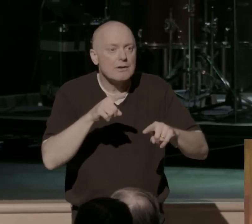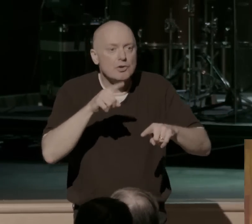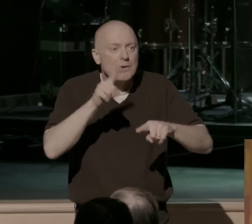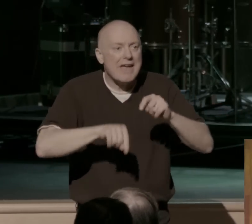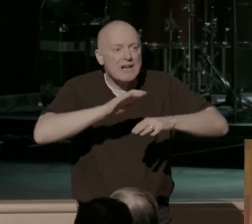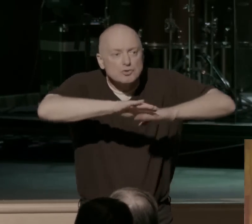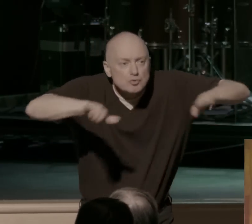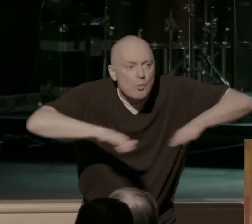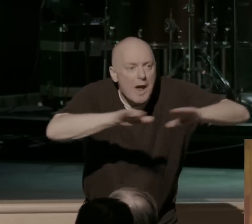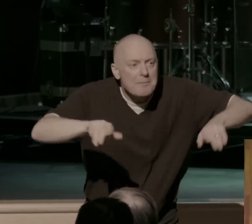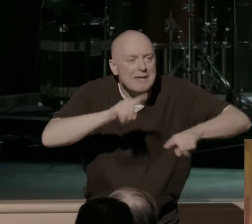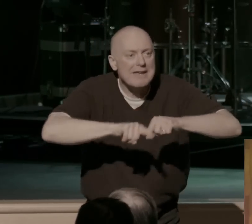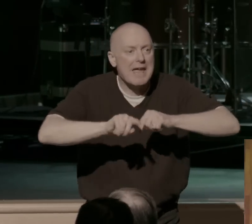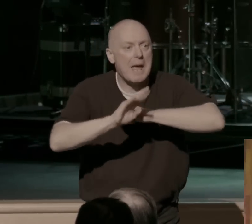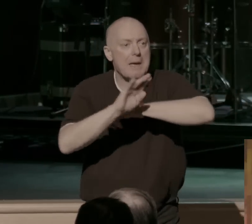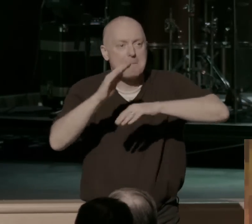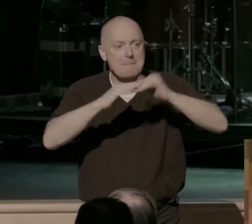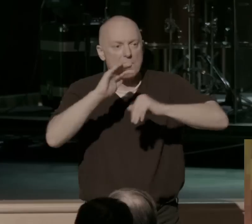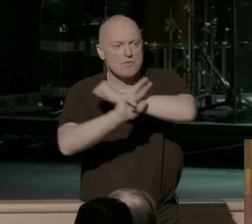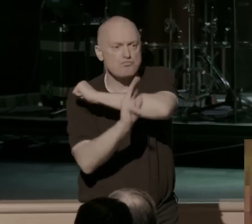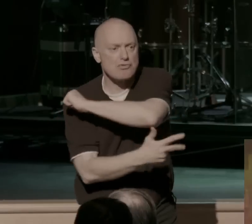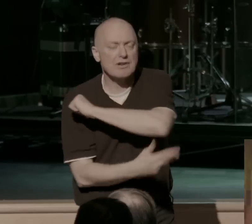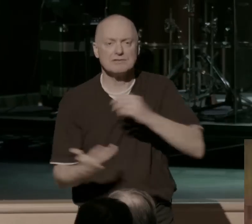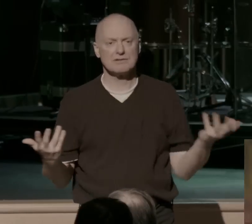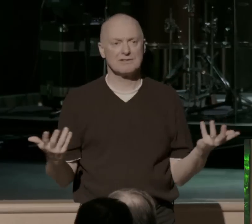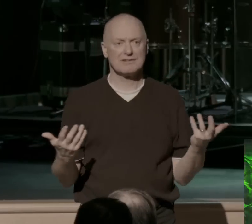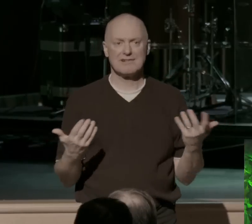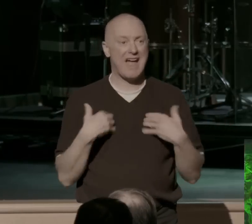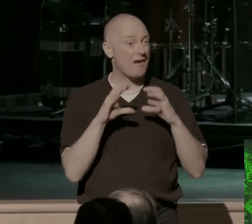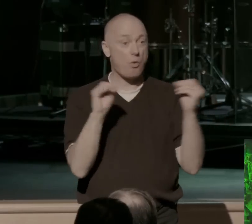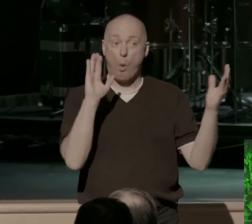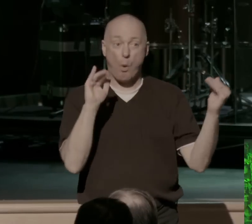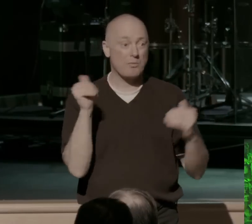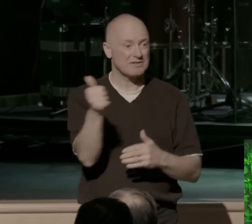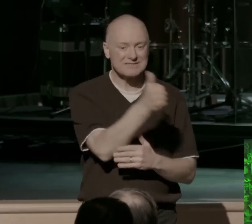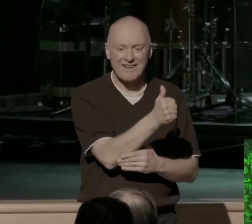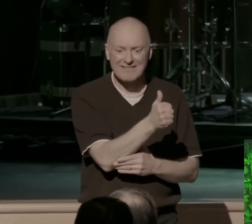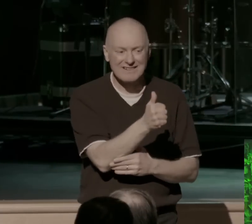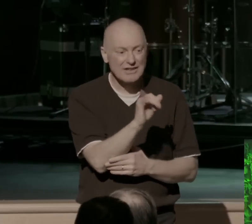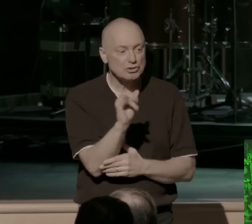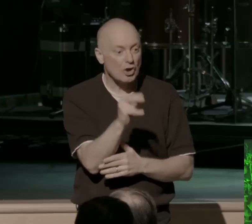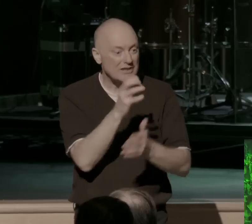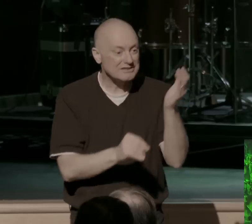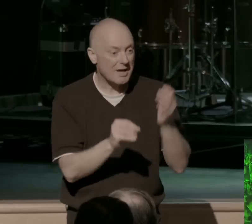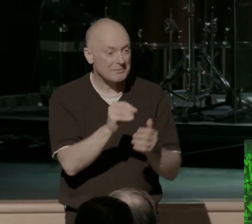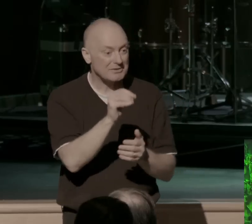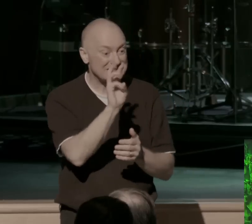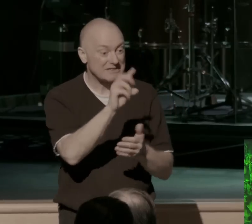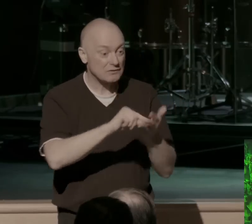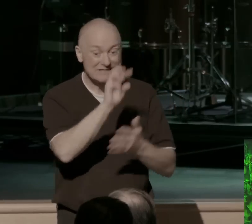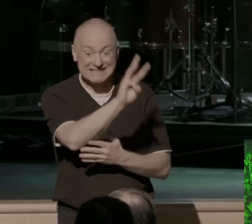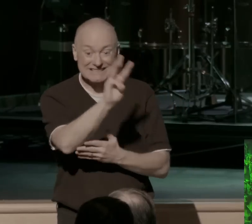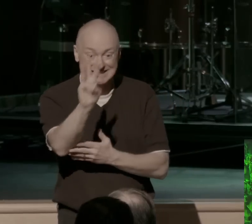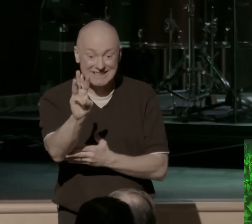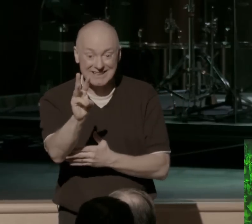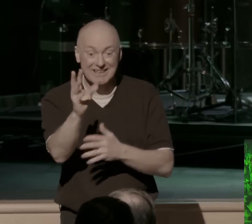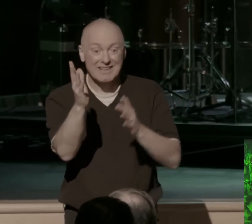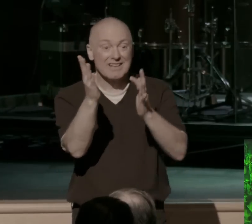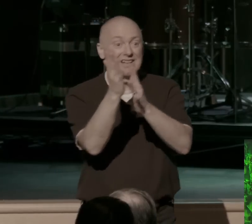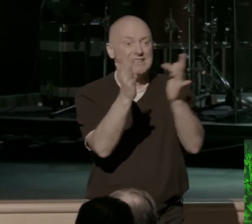hopelessness. I like what Peter says to Jesus in John 6. Look at verse 66. Jesus has been teaching these hard things. says, after many of his